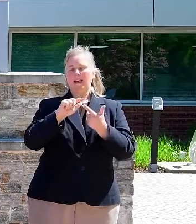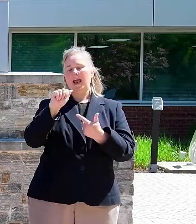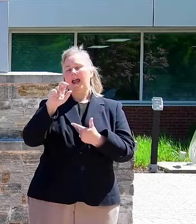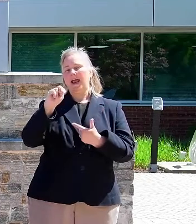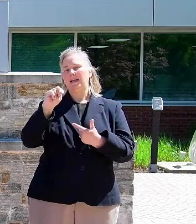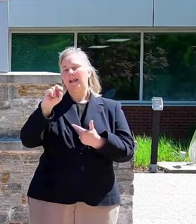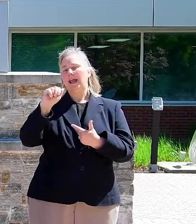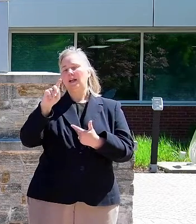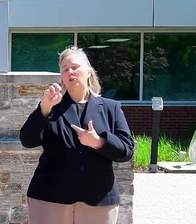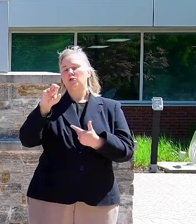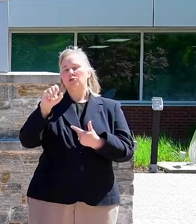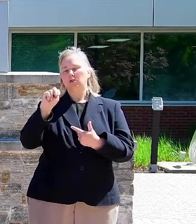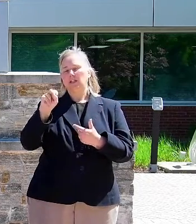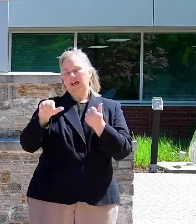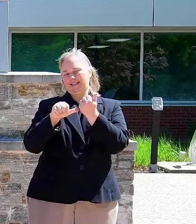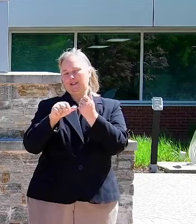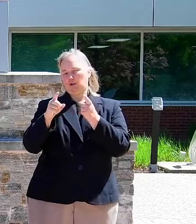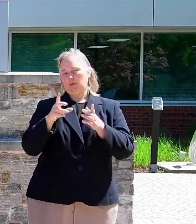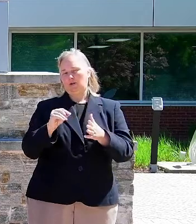of Nursing.